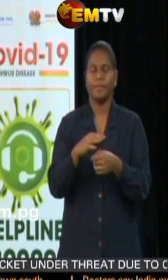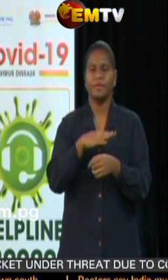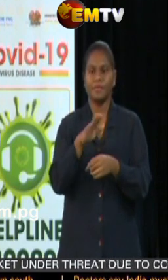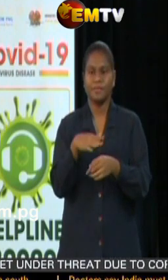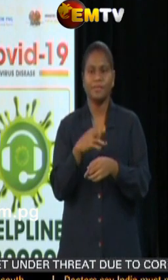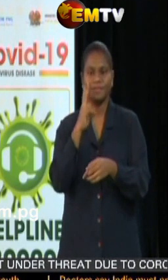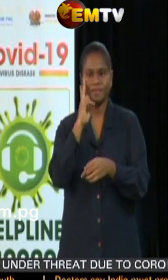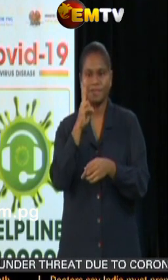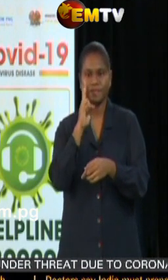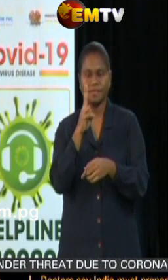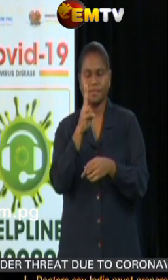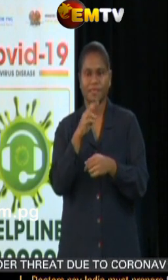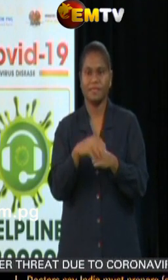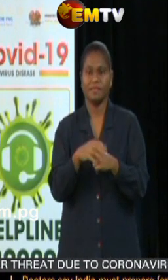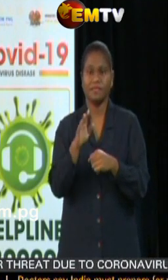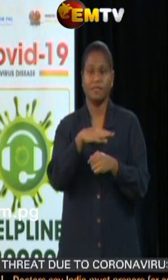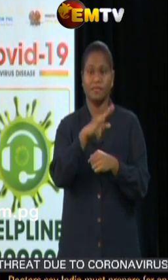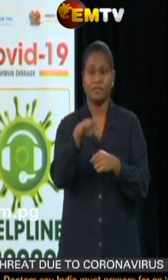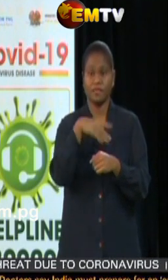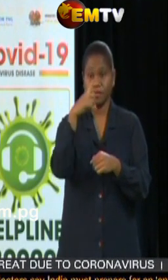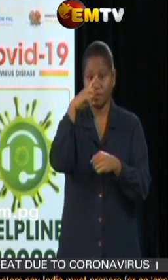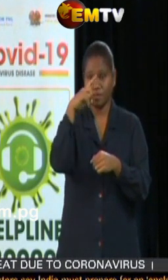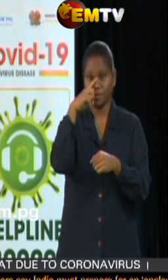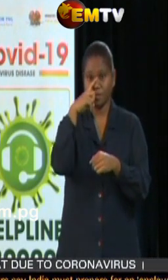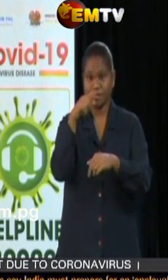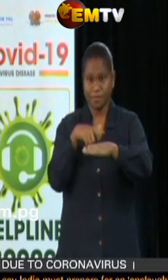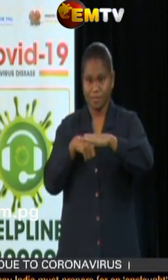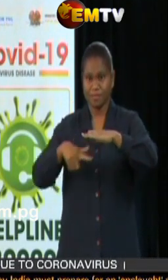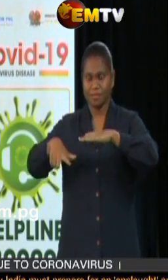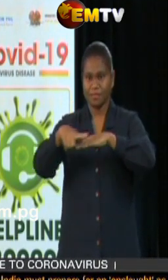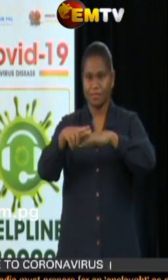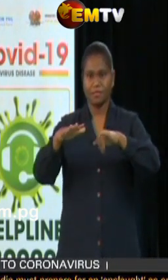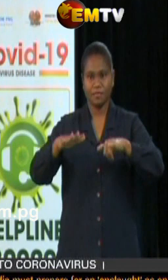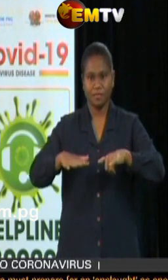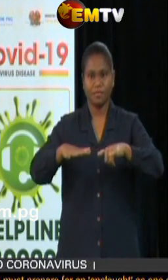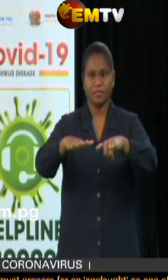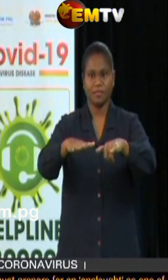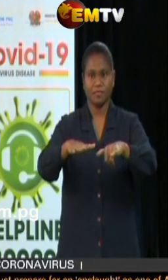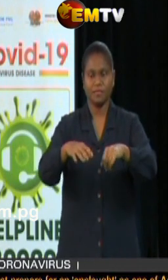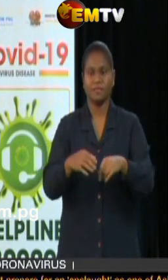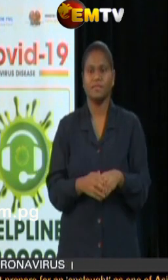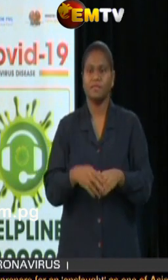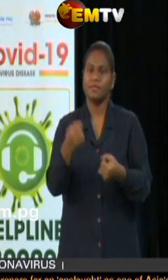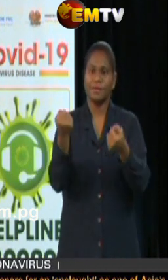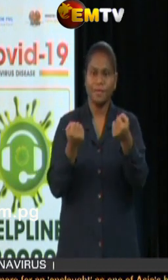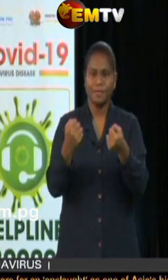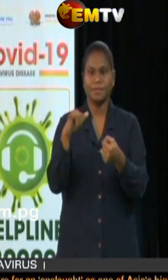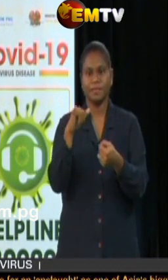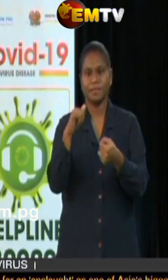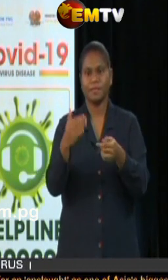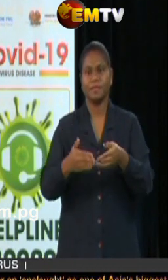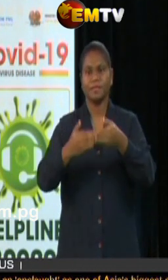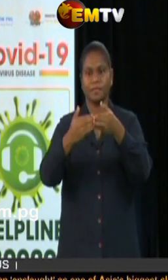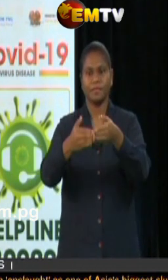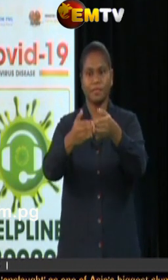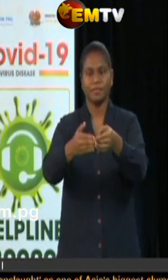working to ensure that the local land transport and sea transport are opening up but with a control sort of element in between